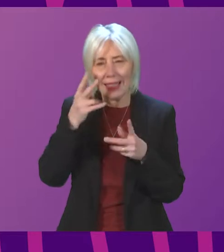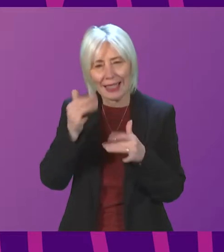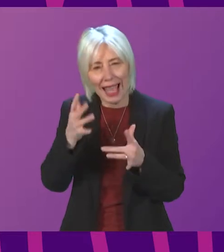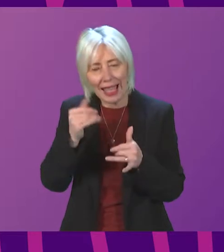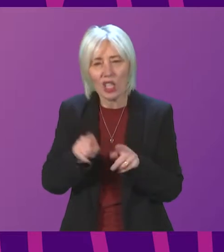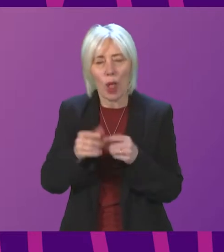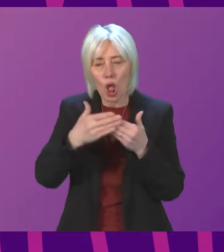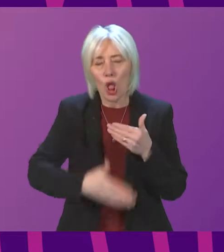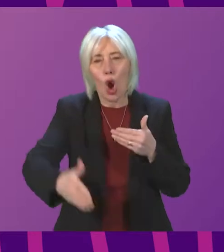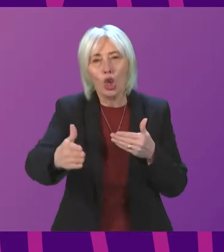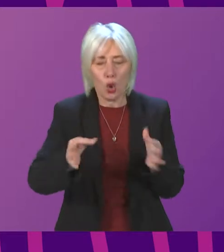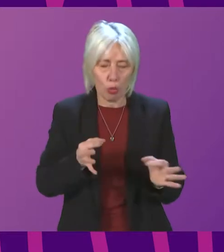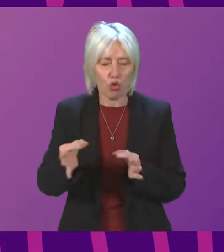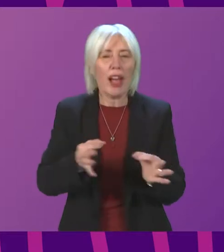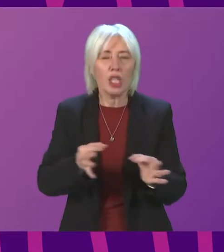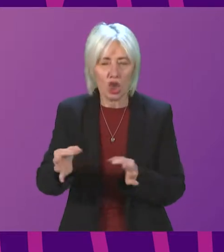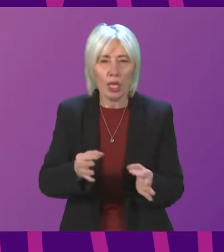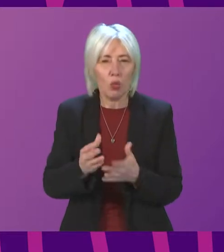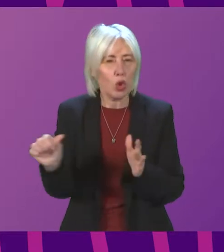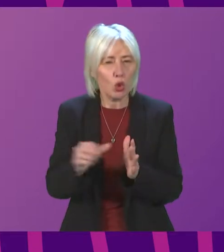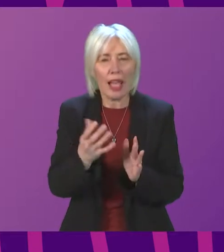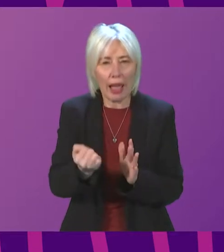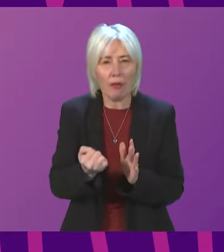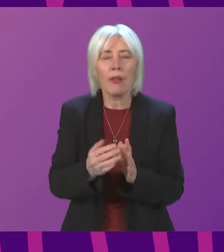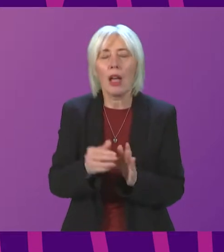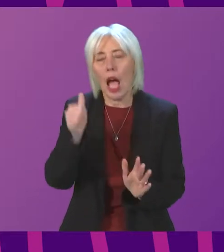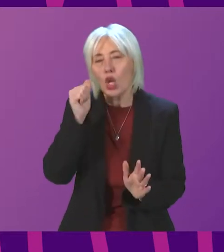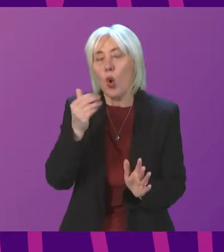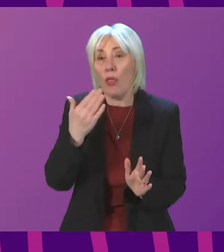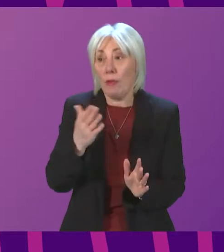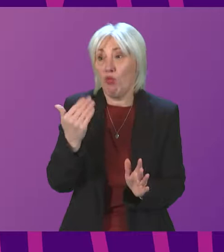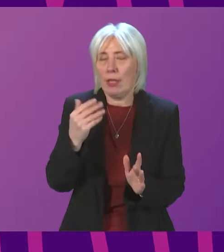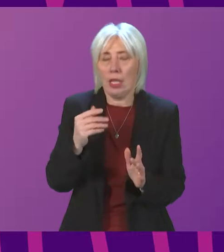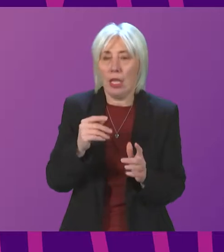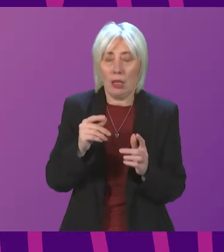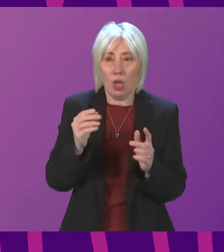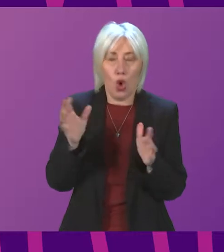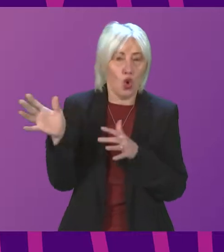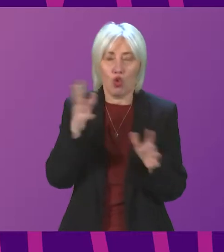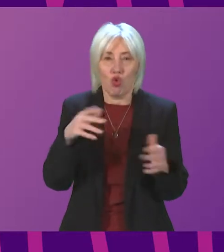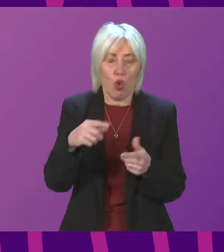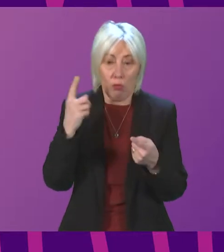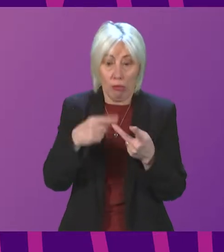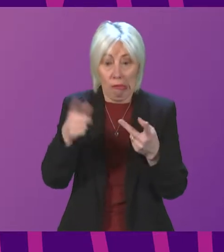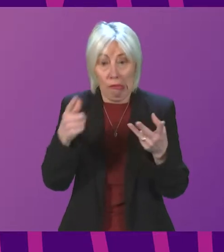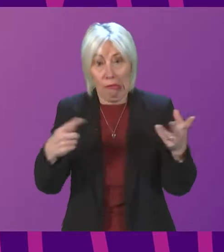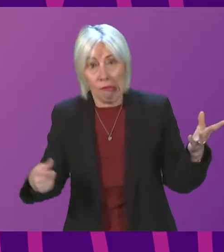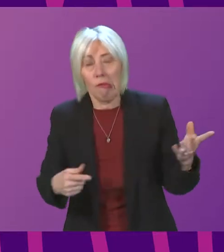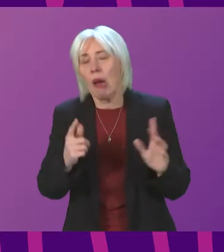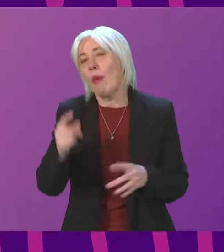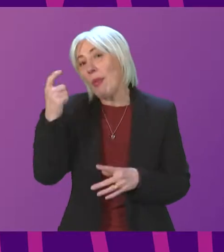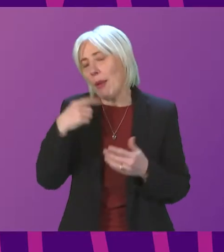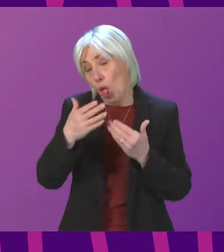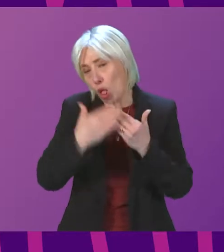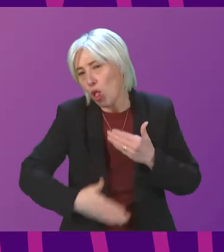place. So I appreciate that we've had a recent spate of storms but there is a need for long-term